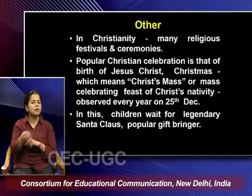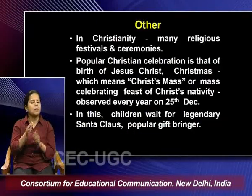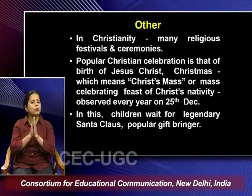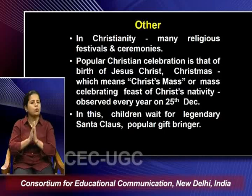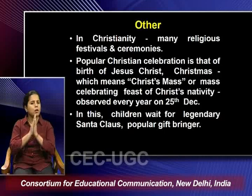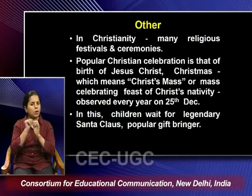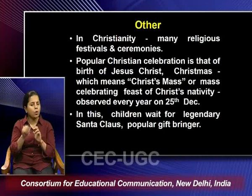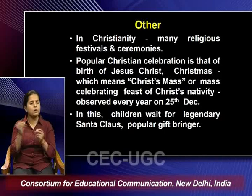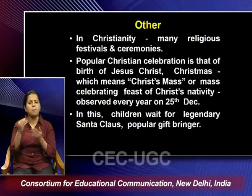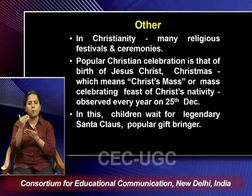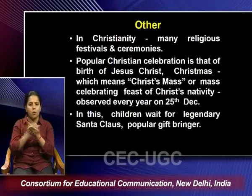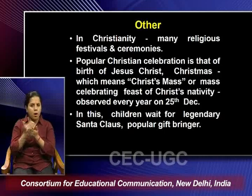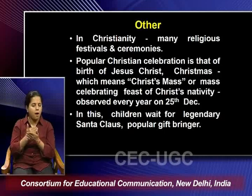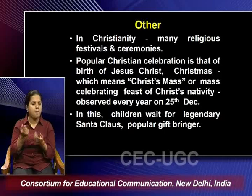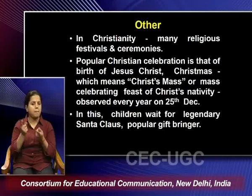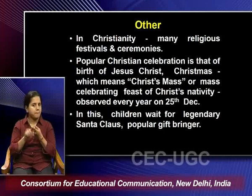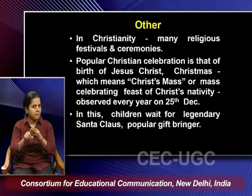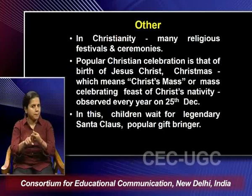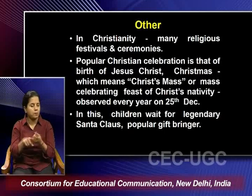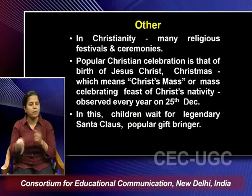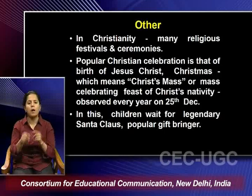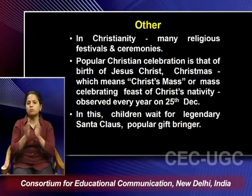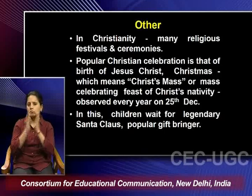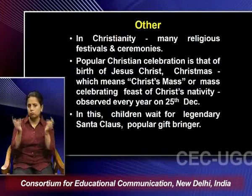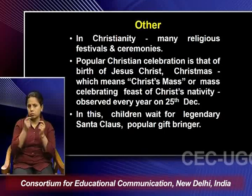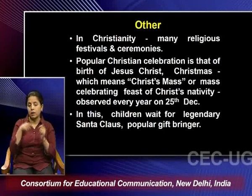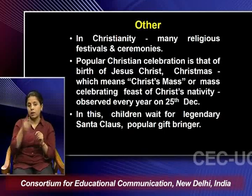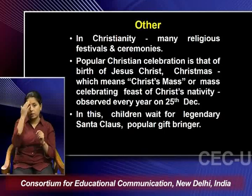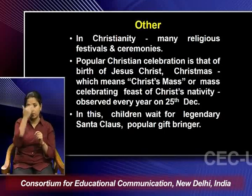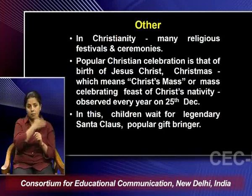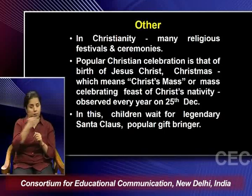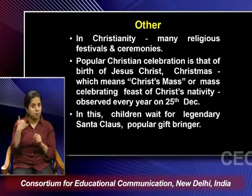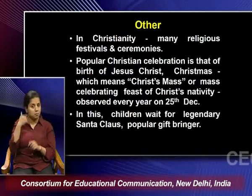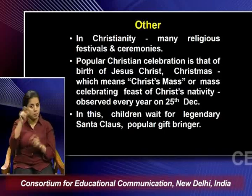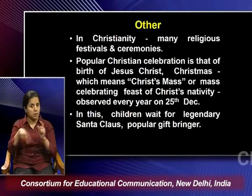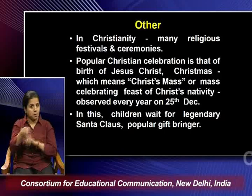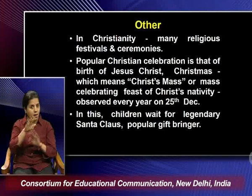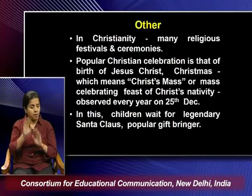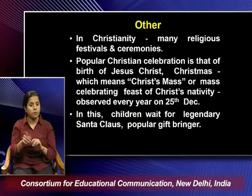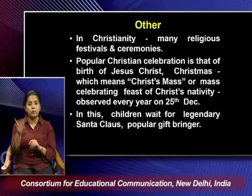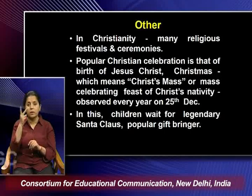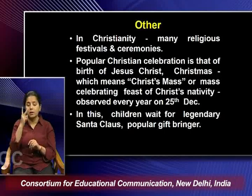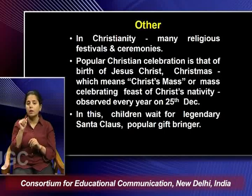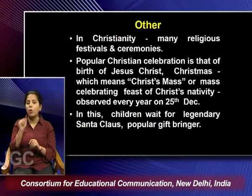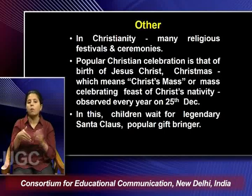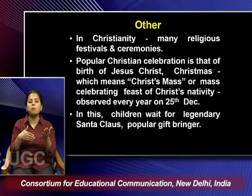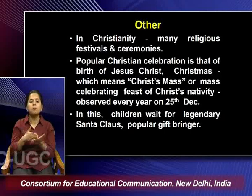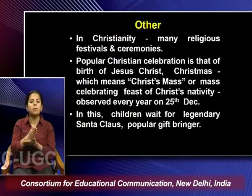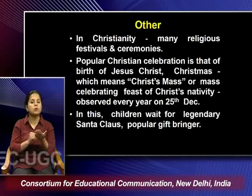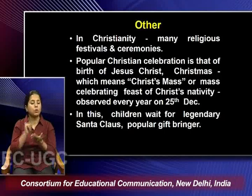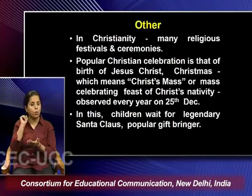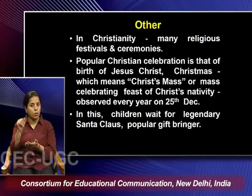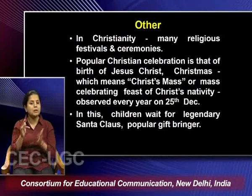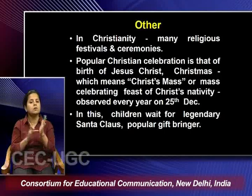and ceremonies which are being celebrated by the Christians, where we find that the birthday of